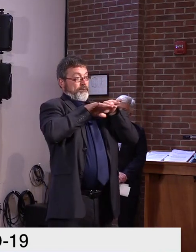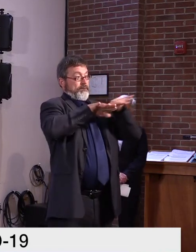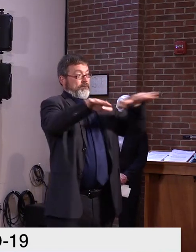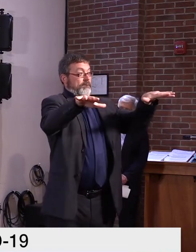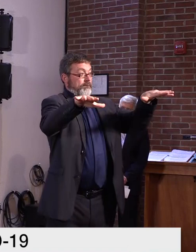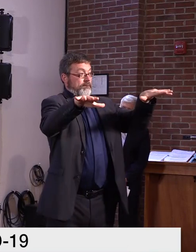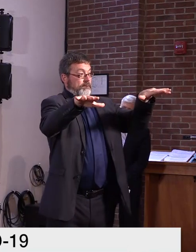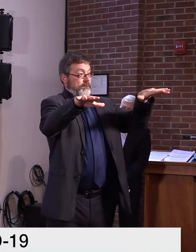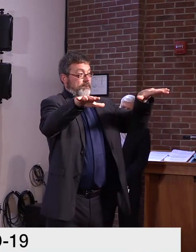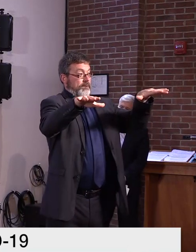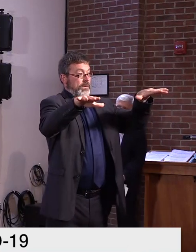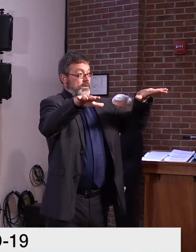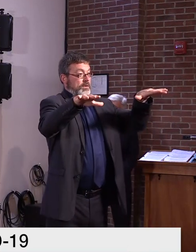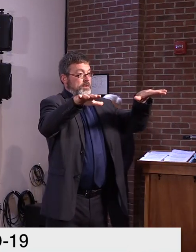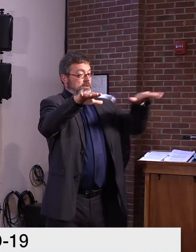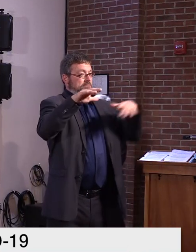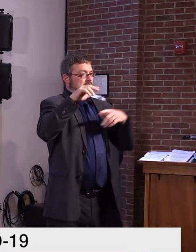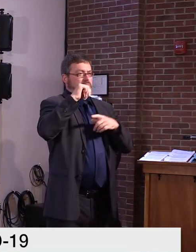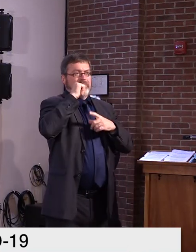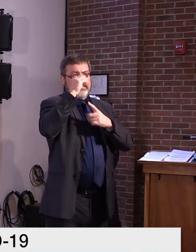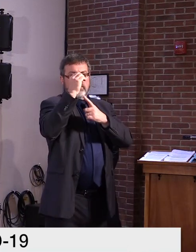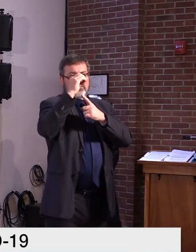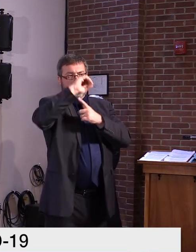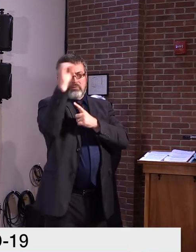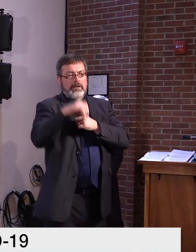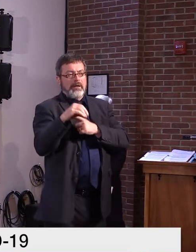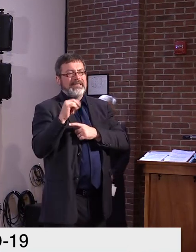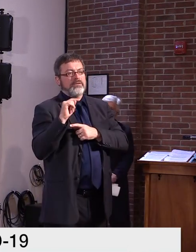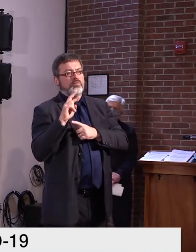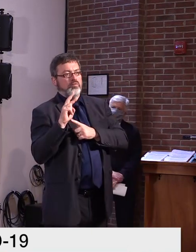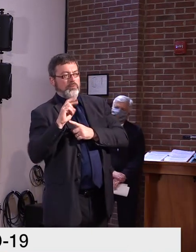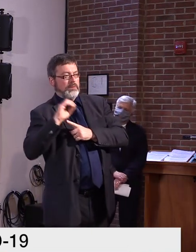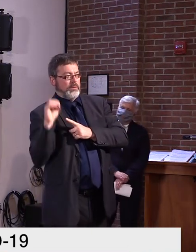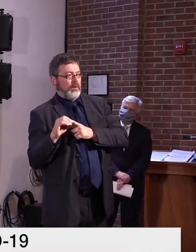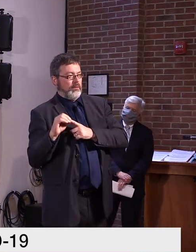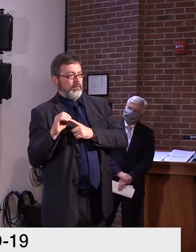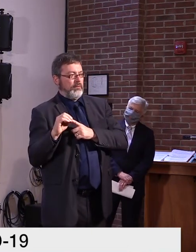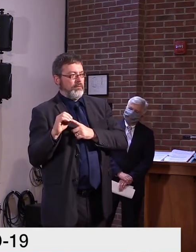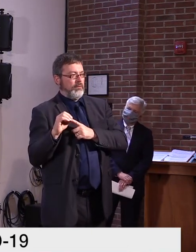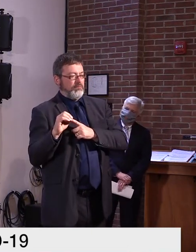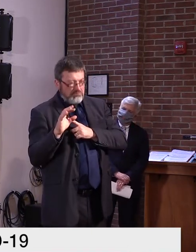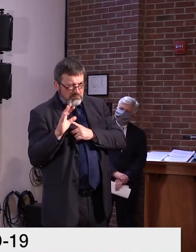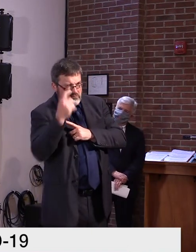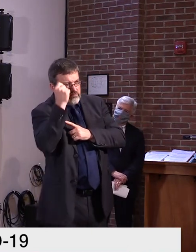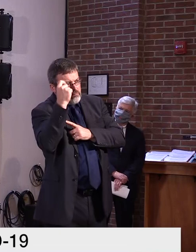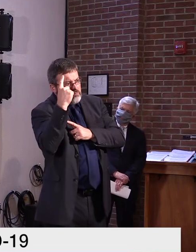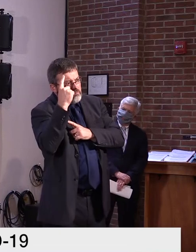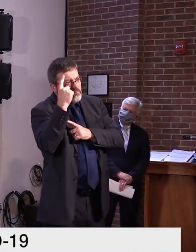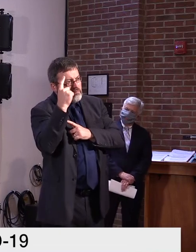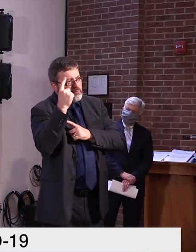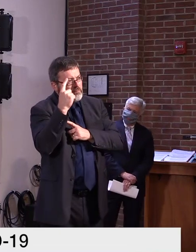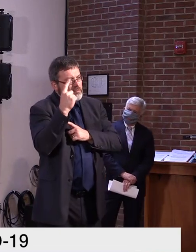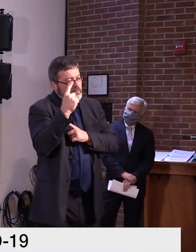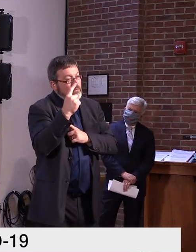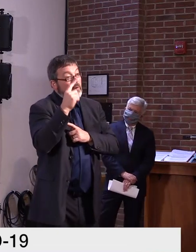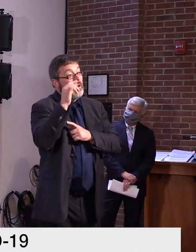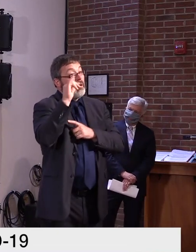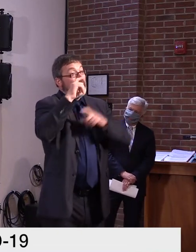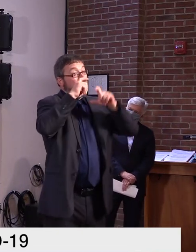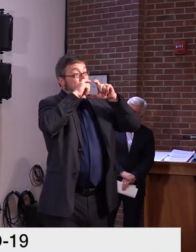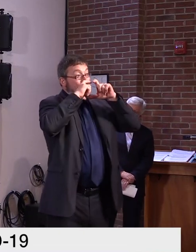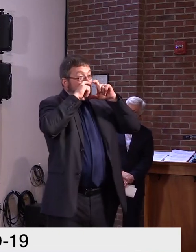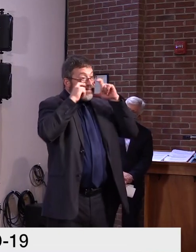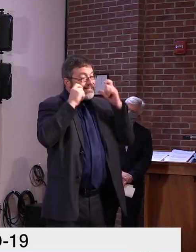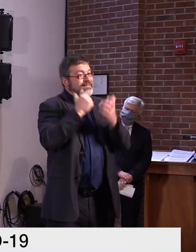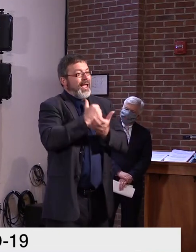the fact that we do believe there is a very low level of prevalence in acquaintance with the virus on the